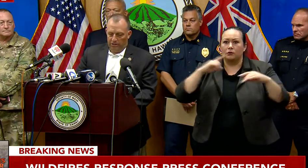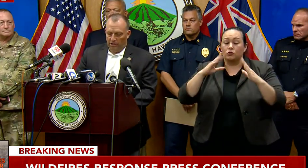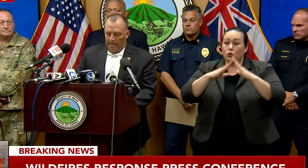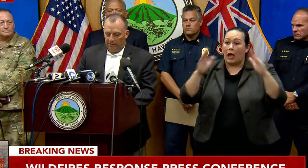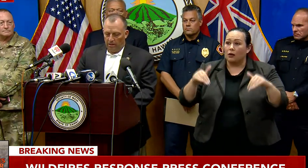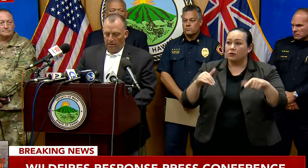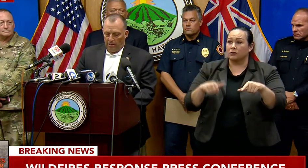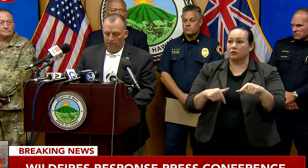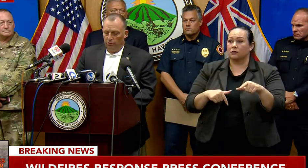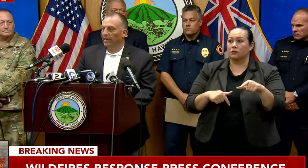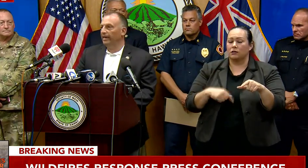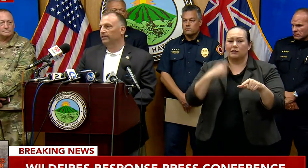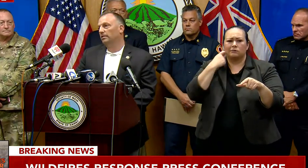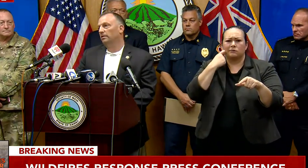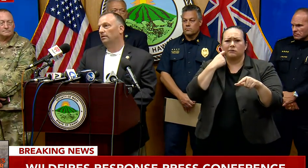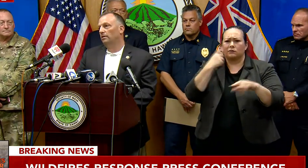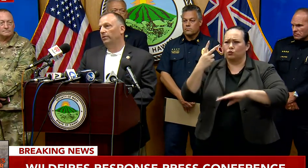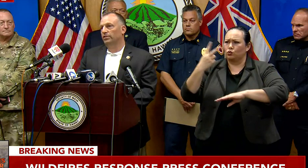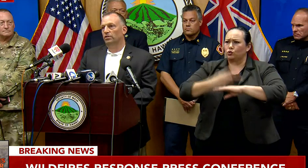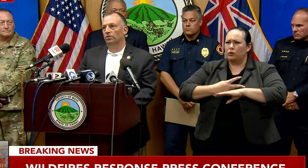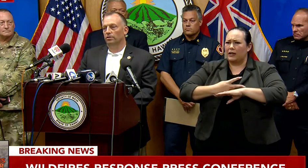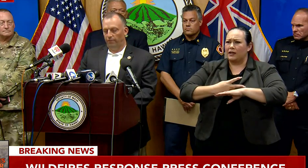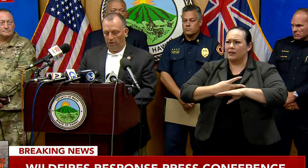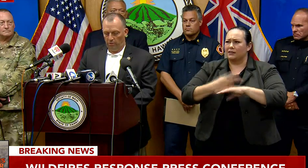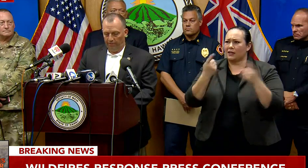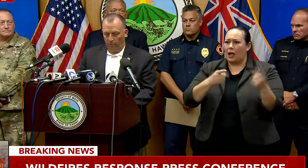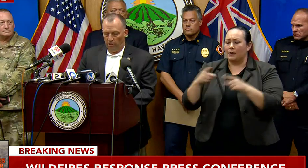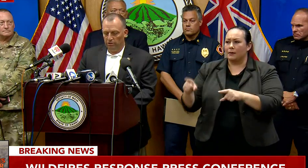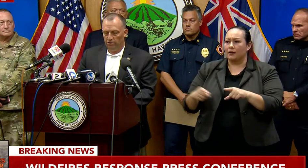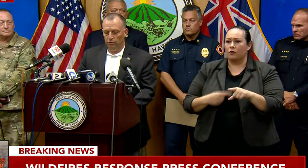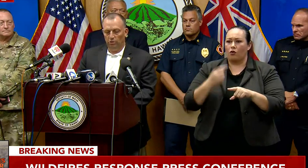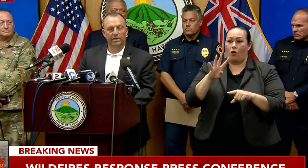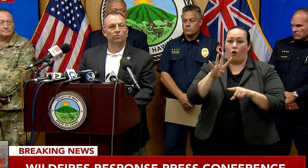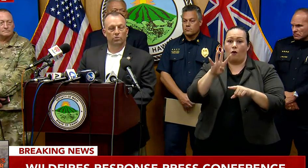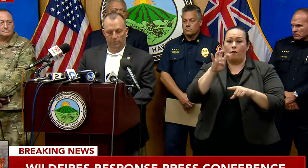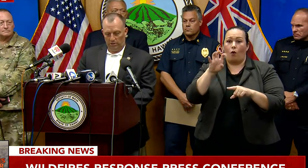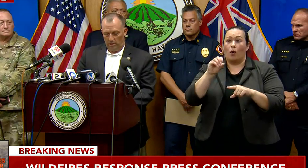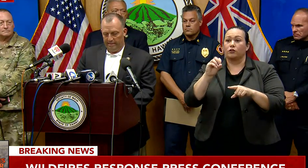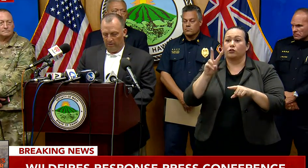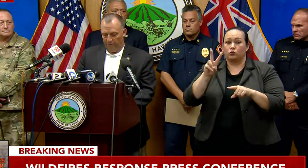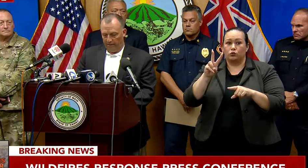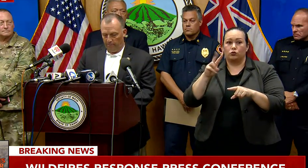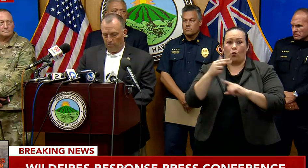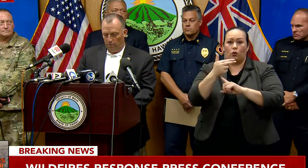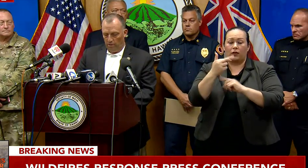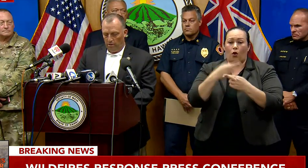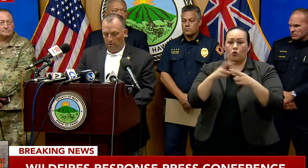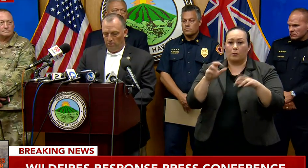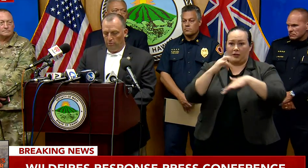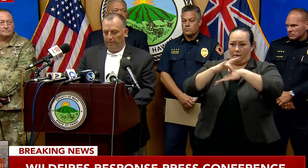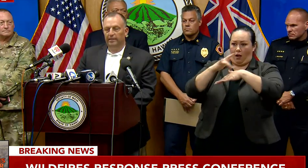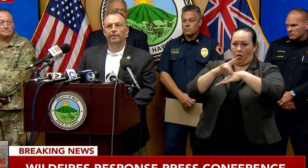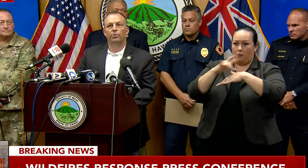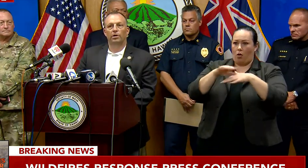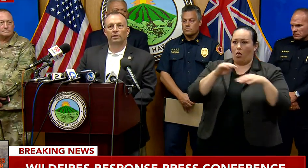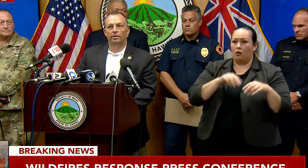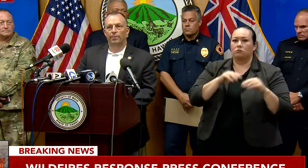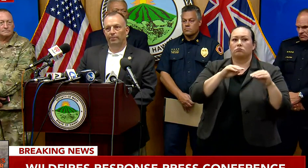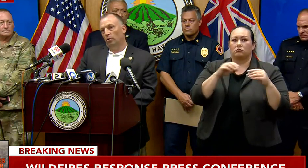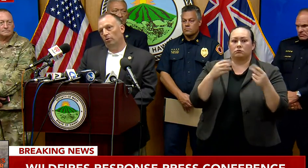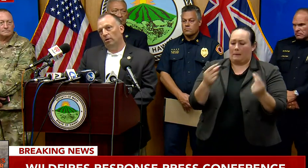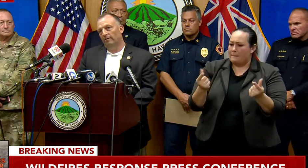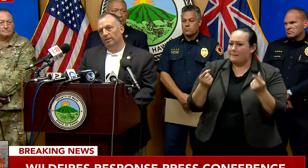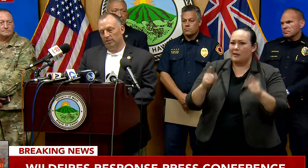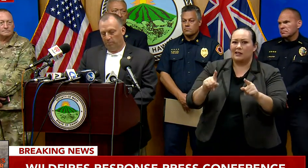In just the last two days, we've secured the following. 402 hotel rooms now available to immediately put